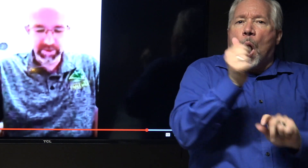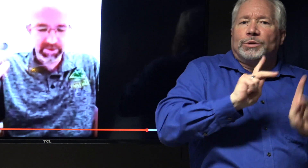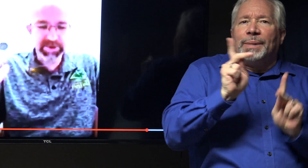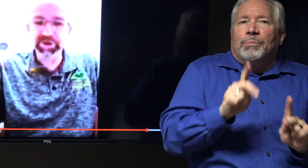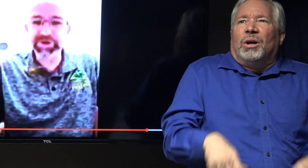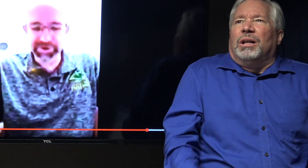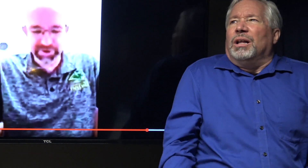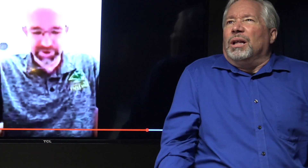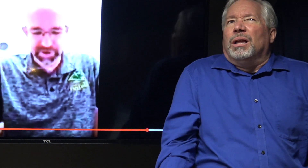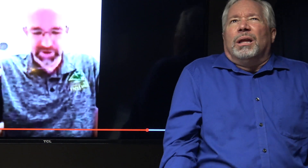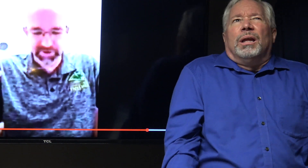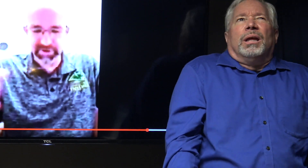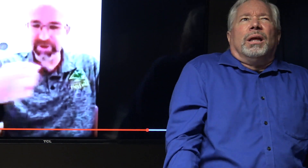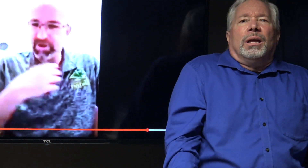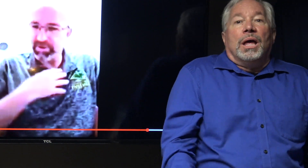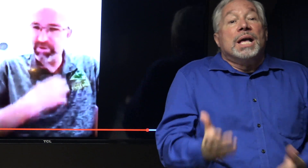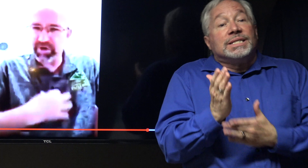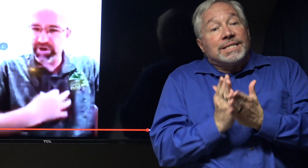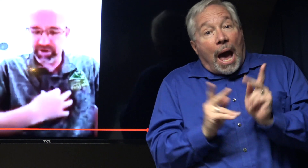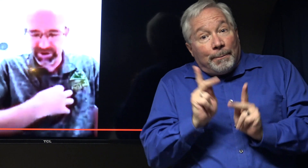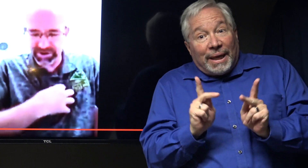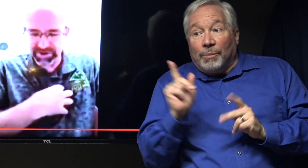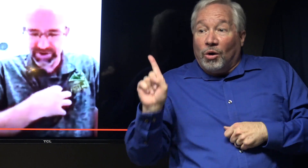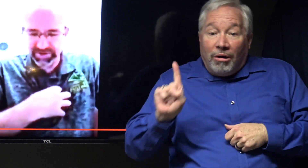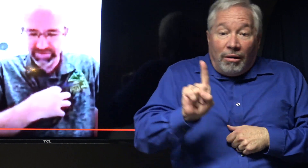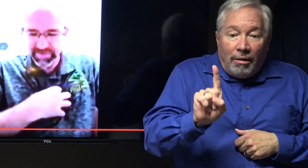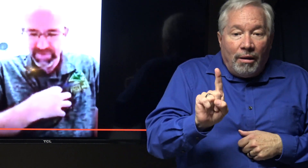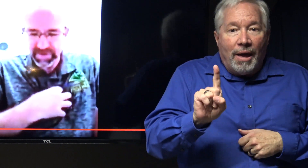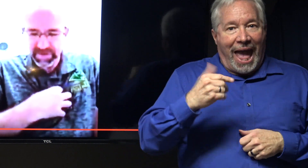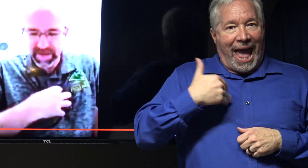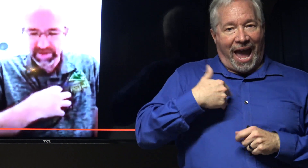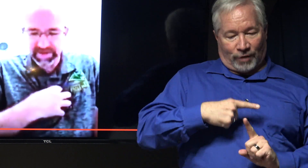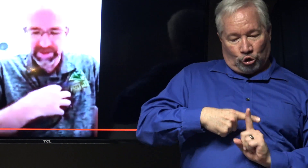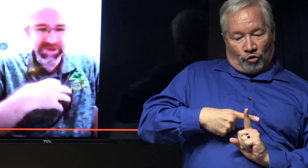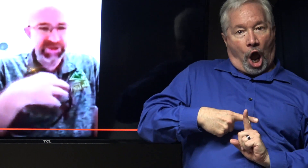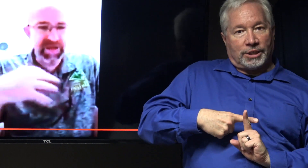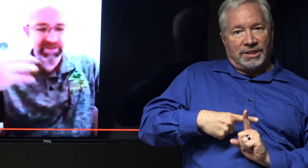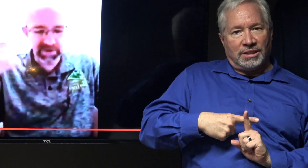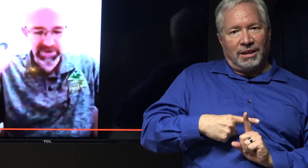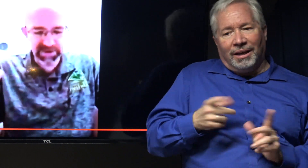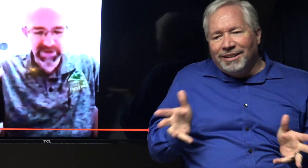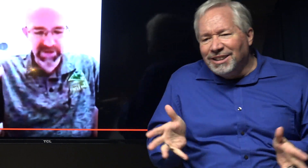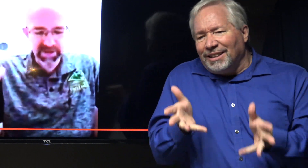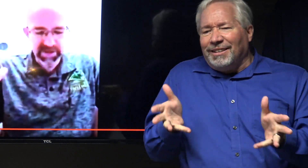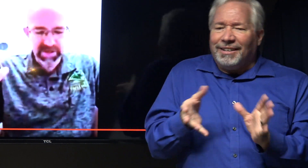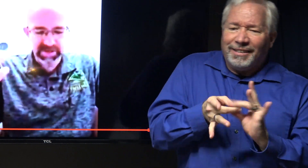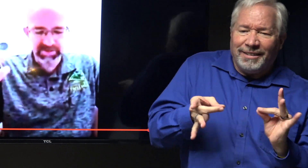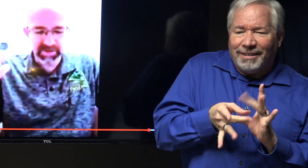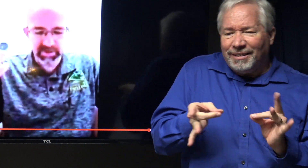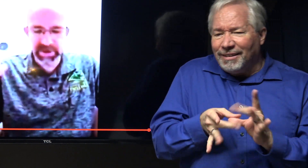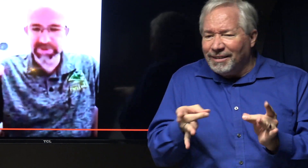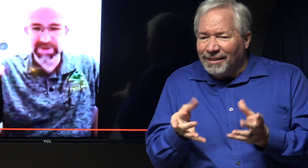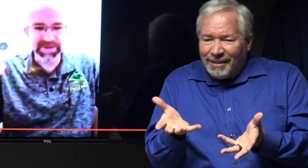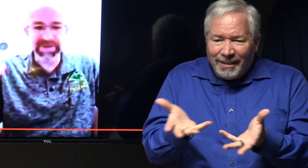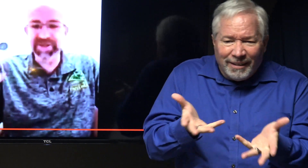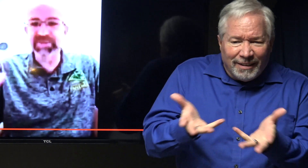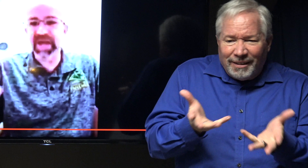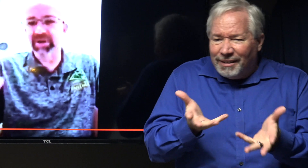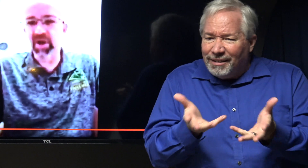There were encouragers in the crowd though and they all were wearing crosses. And they stood out emotionally from everyone else because they seemed to